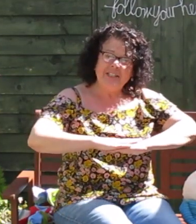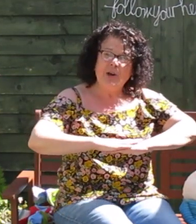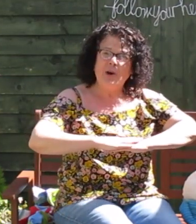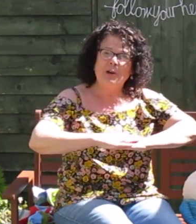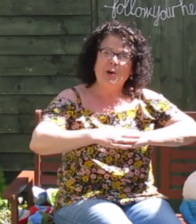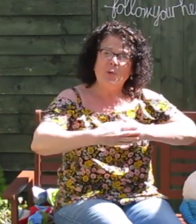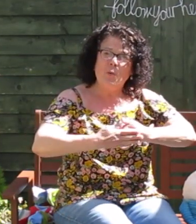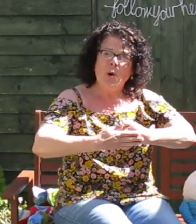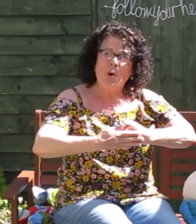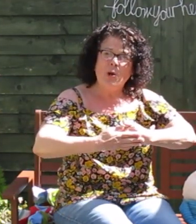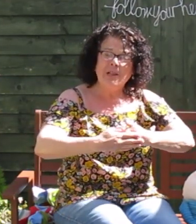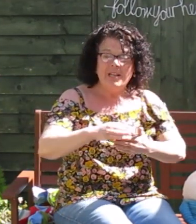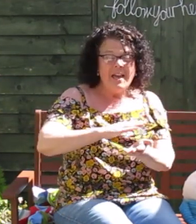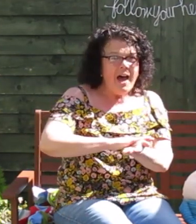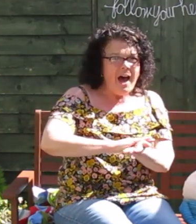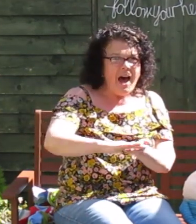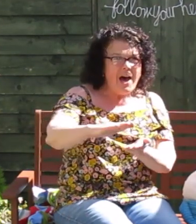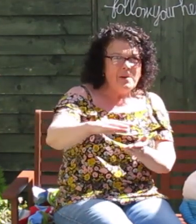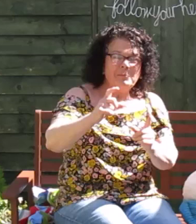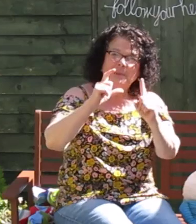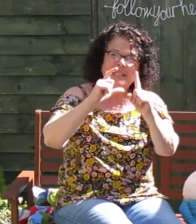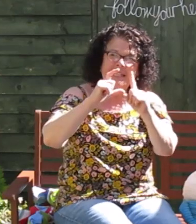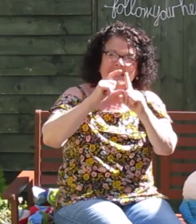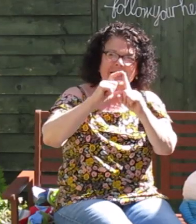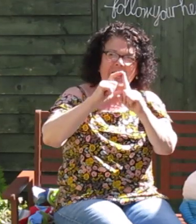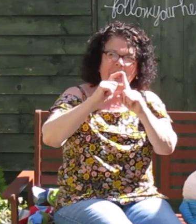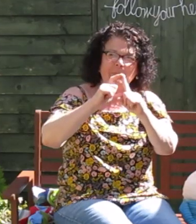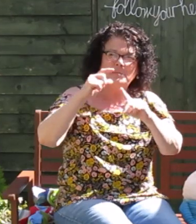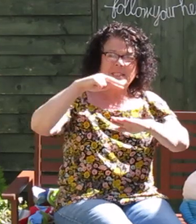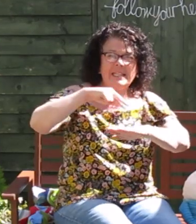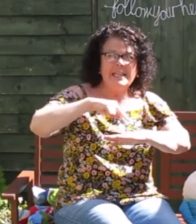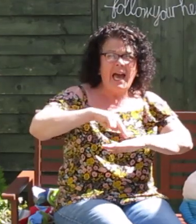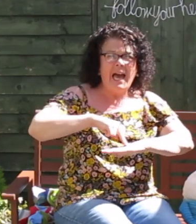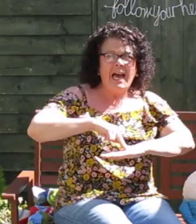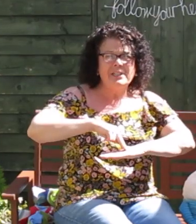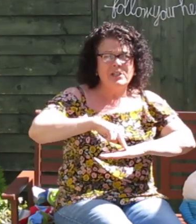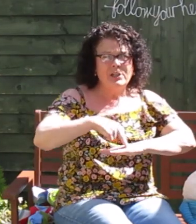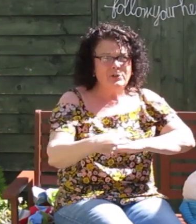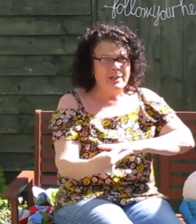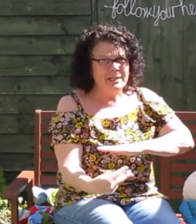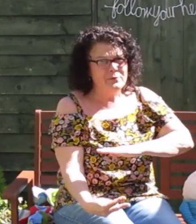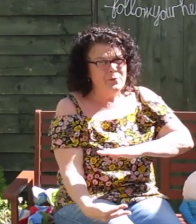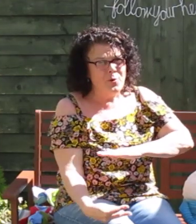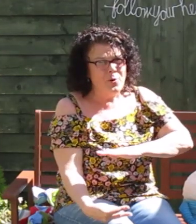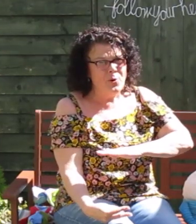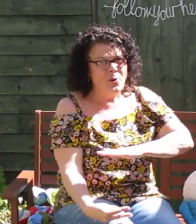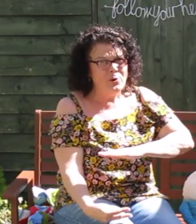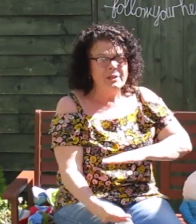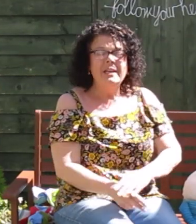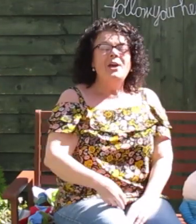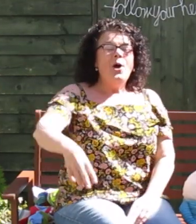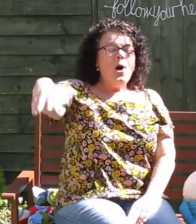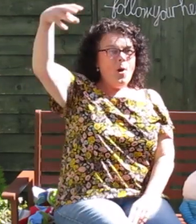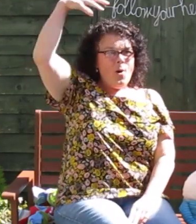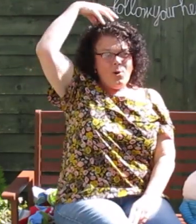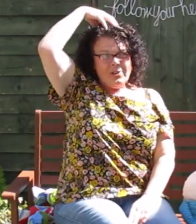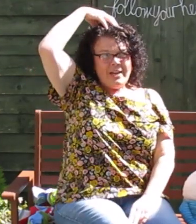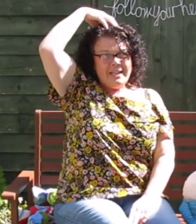on a wall. Humpty Dumpty had a great fall. All the